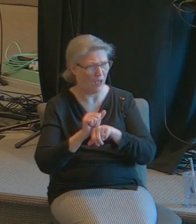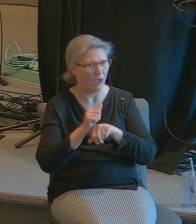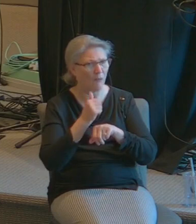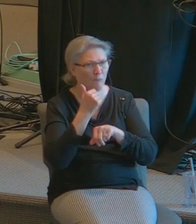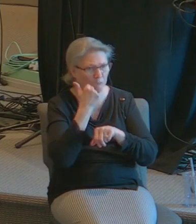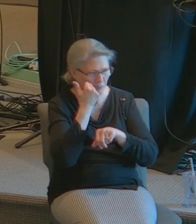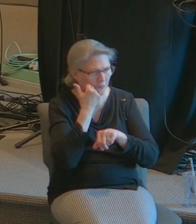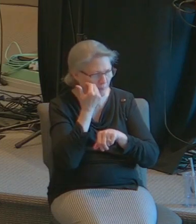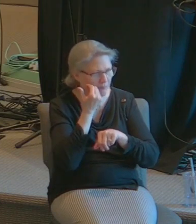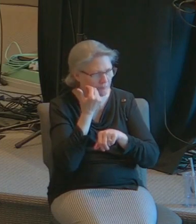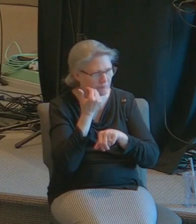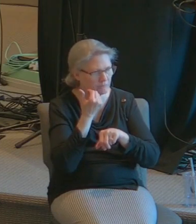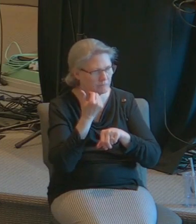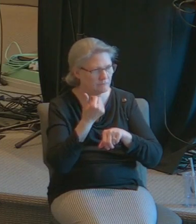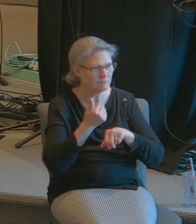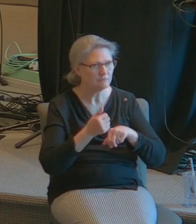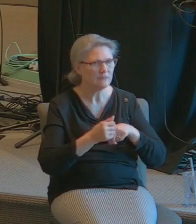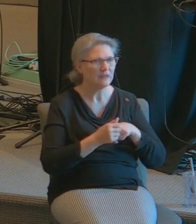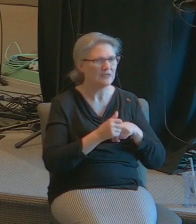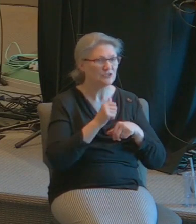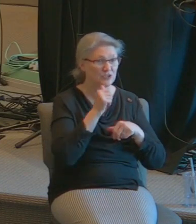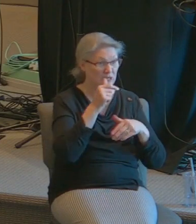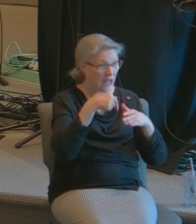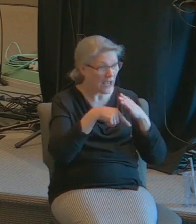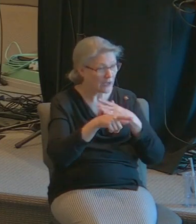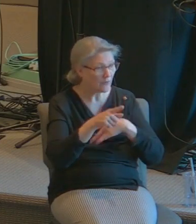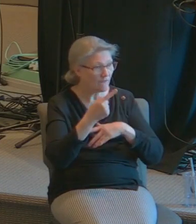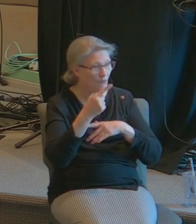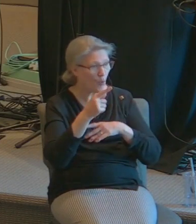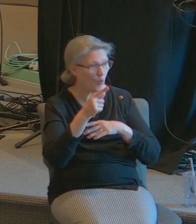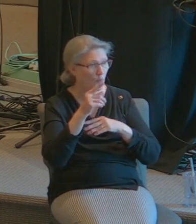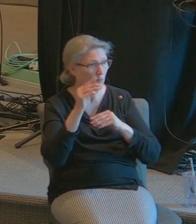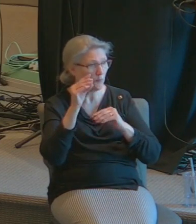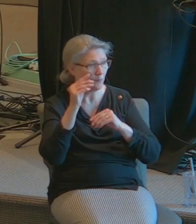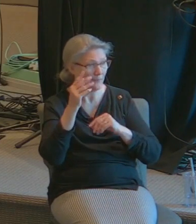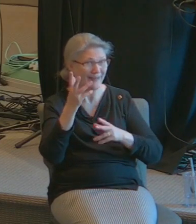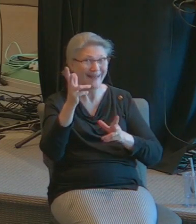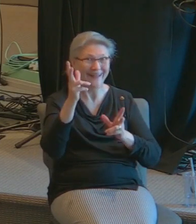come in to hear me preach she come to get warm